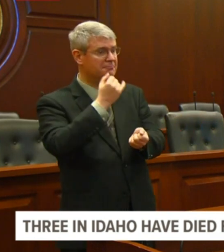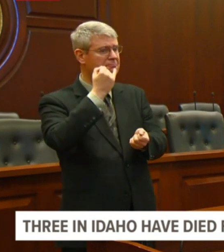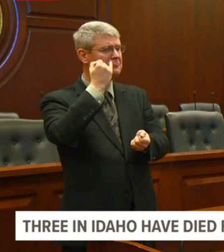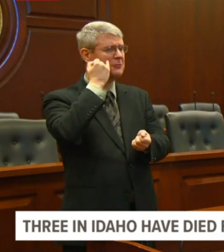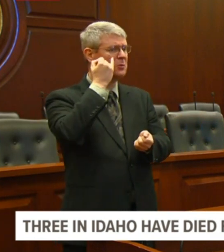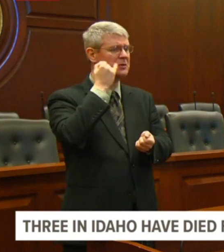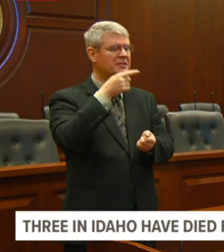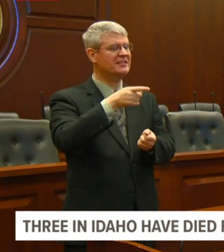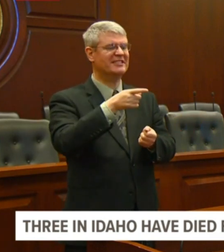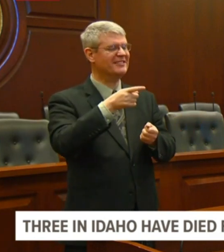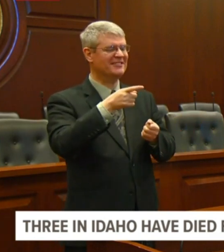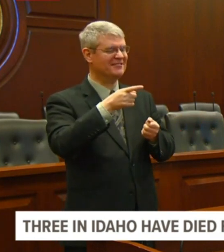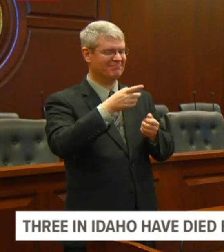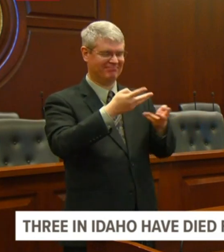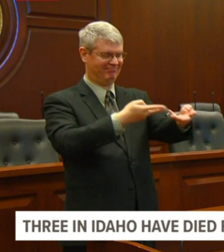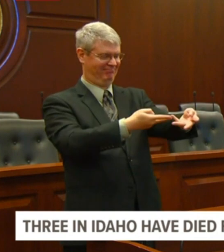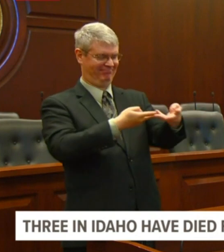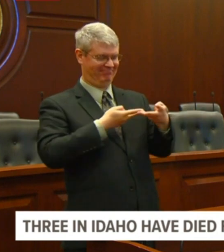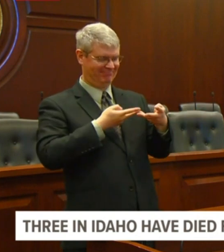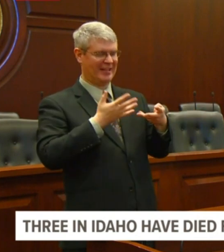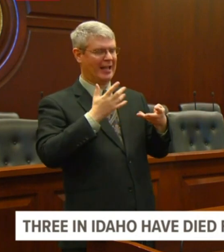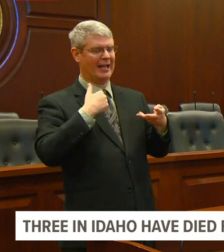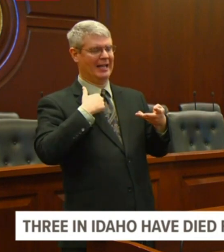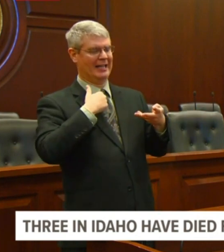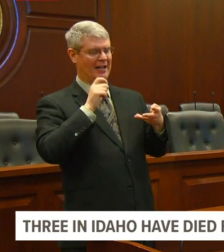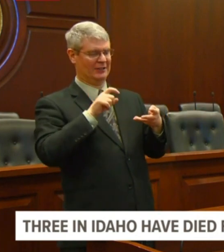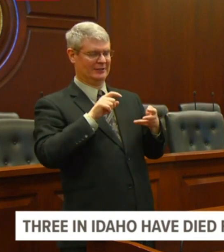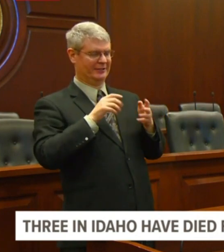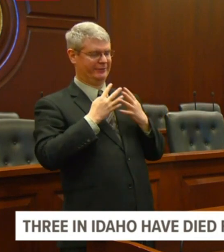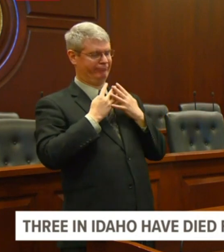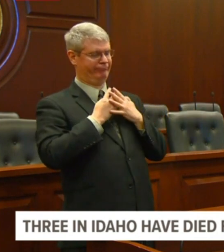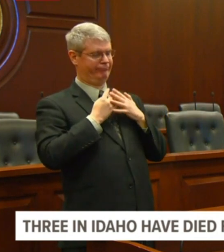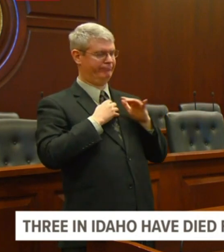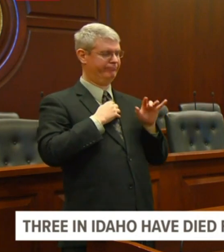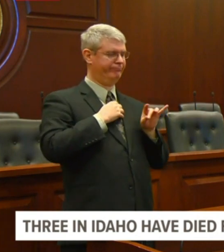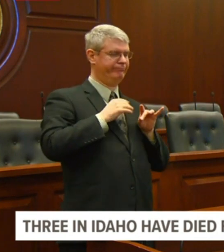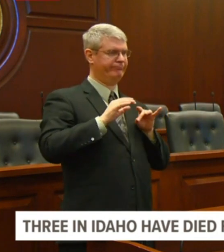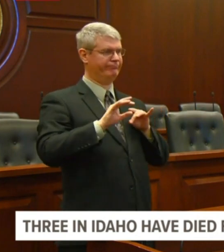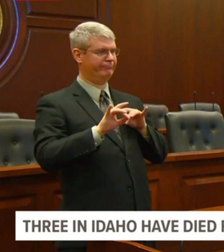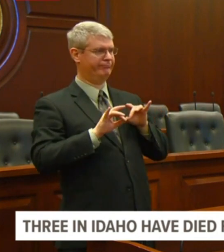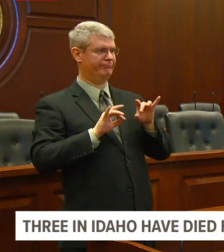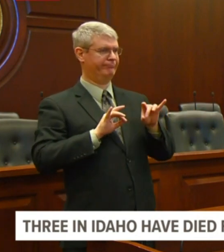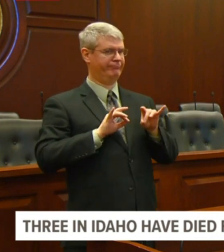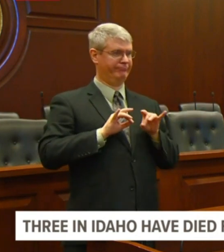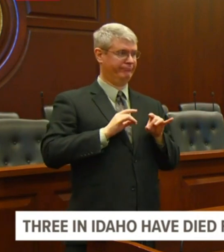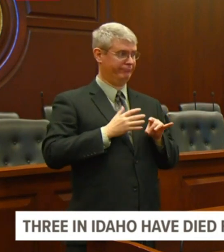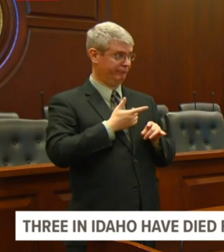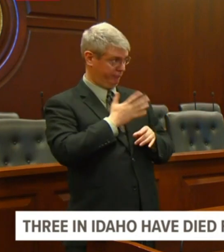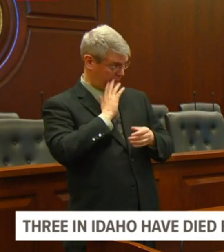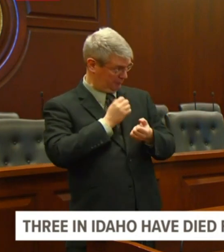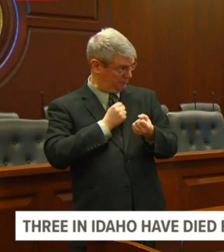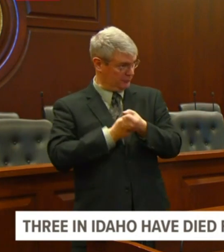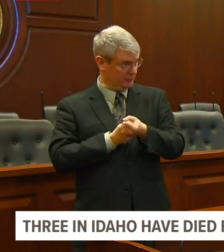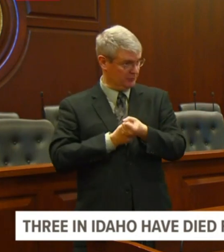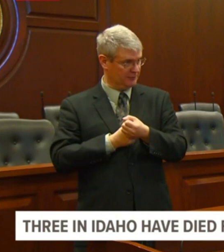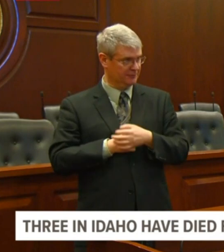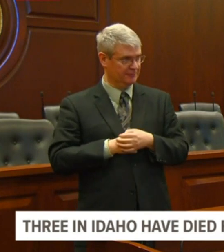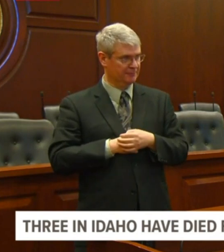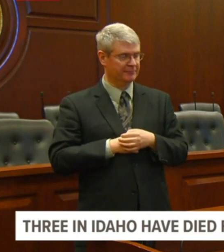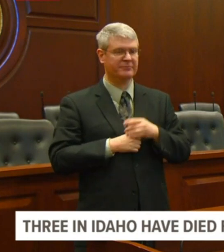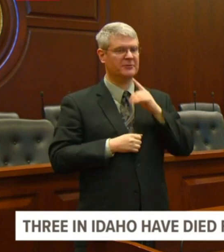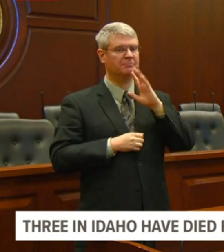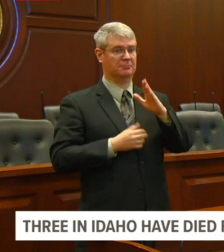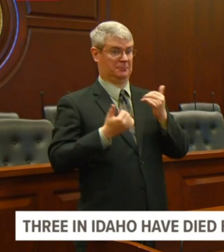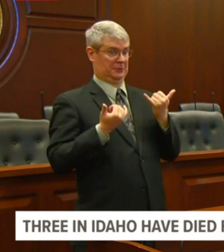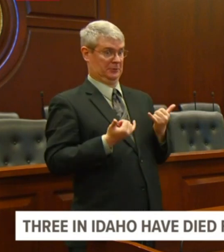rationing healthcare, uh, right now, uh, Dave's, uh, committee and, and,